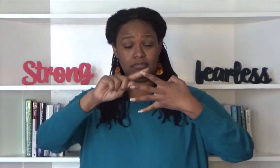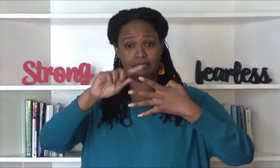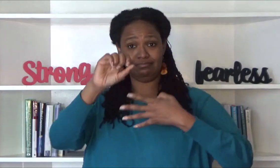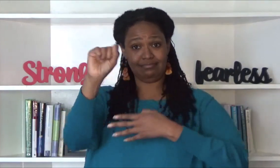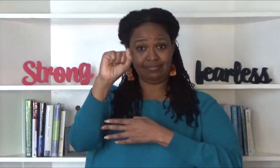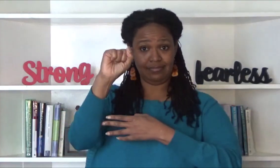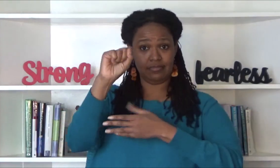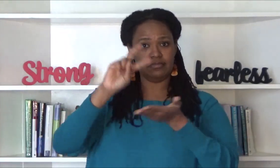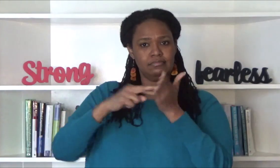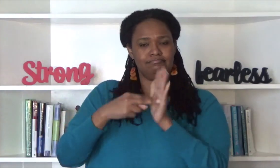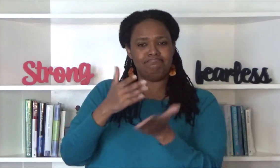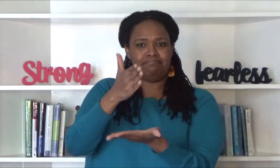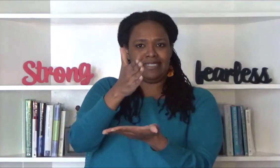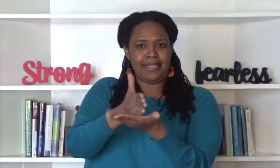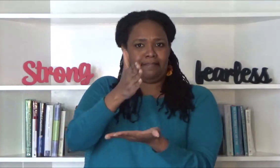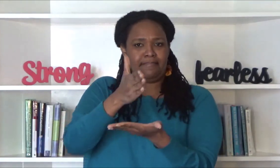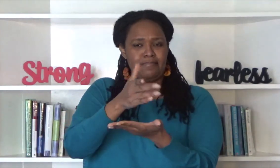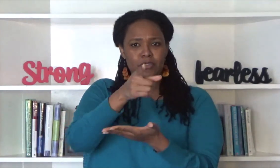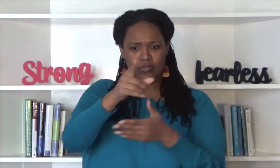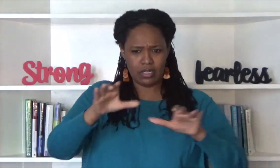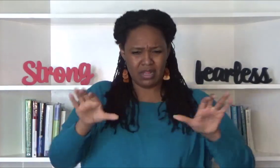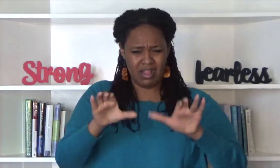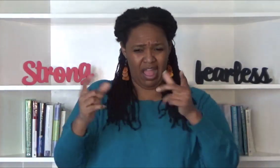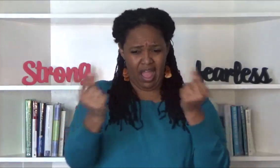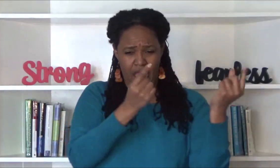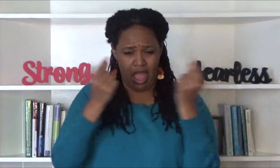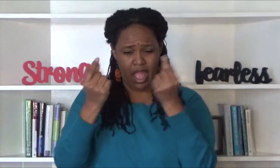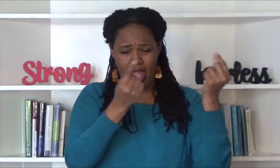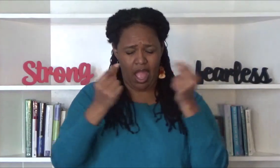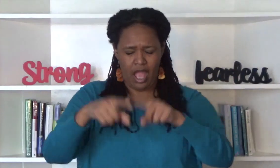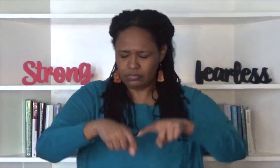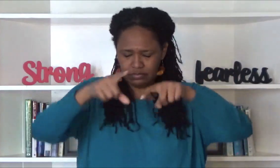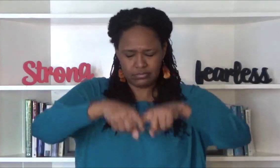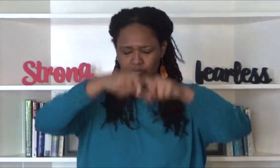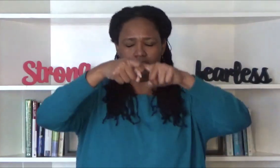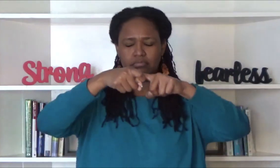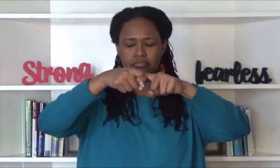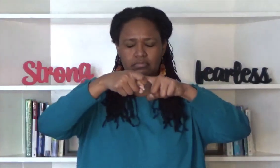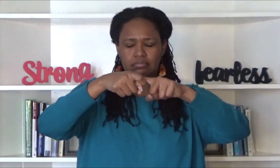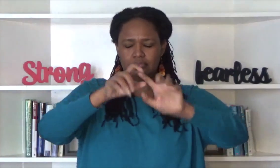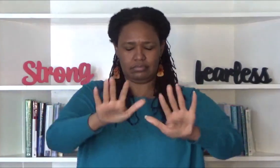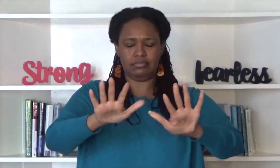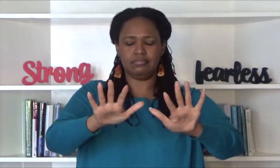the s is to stop what you're doing at that moment literally